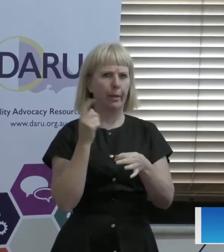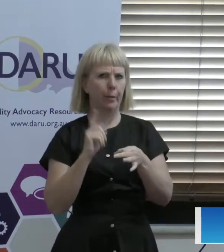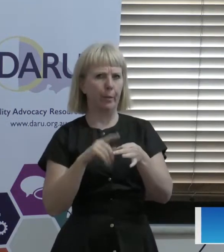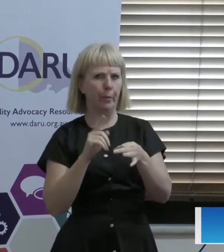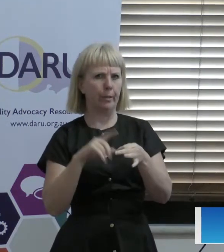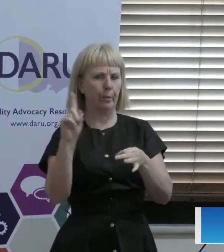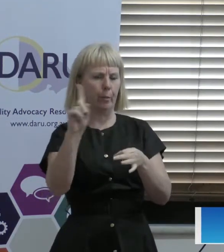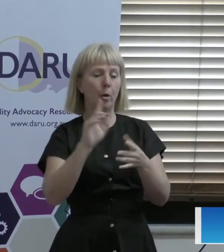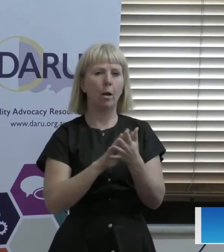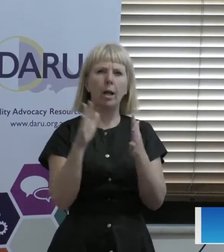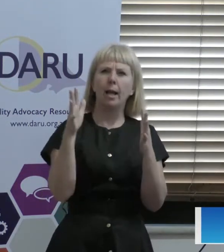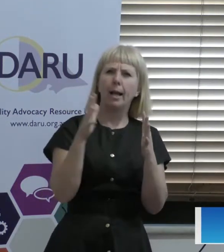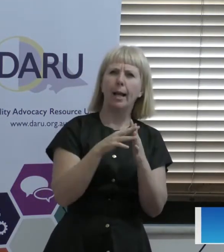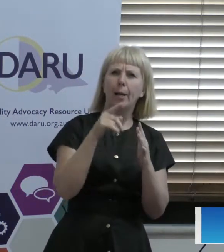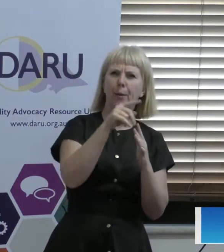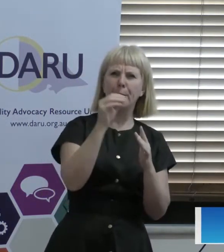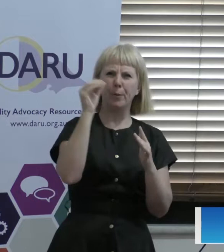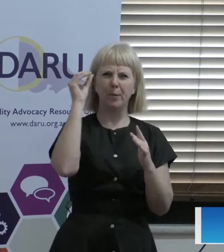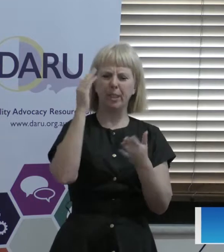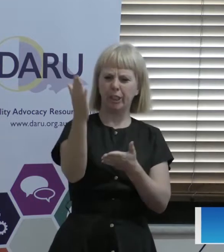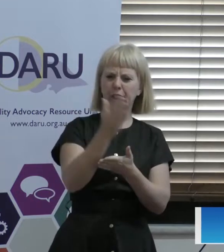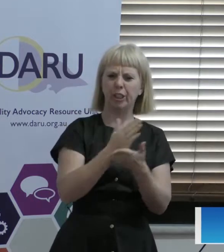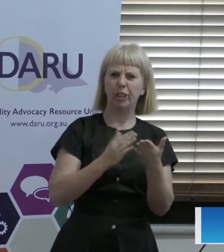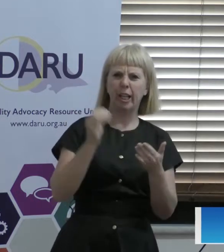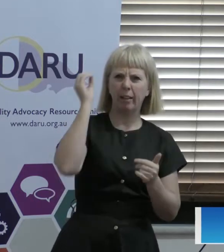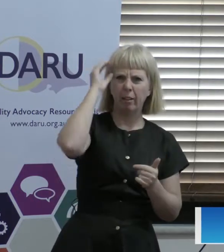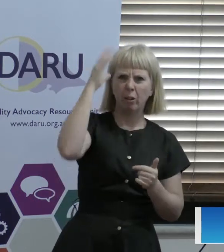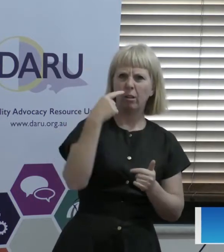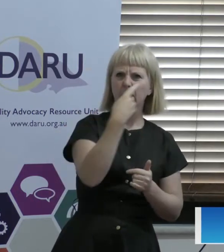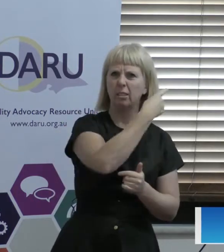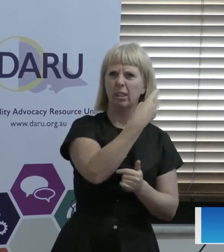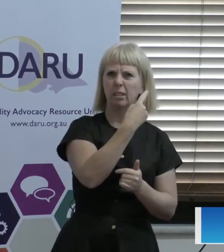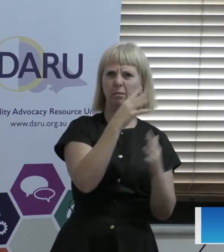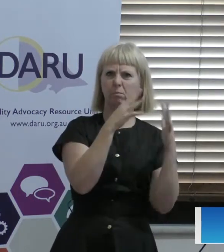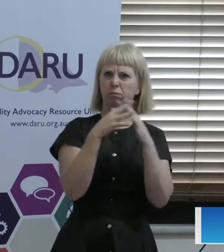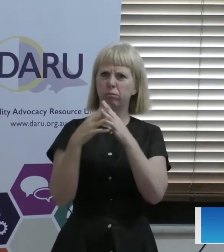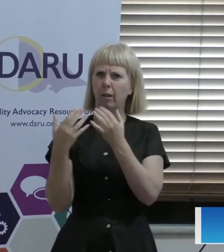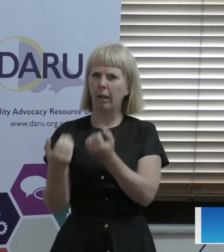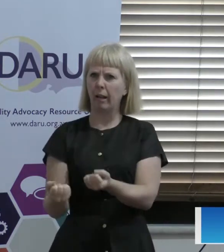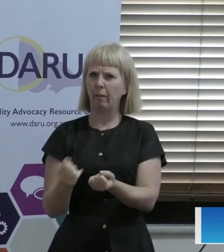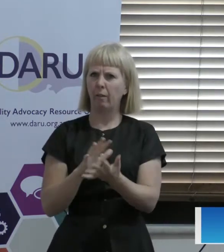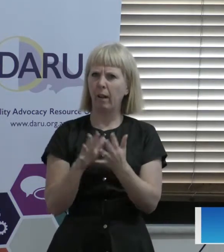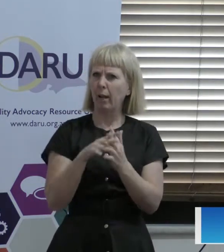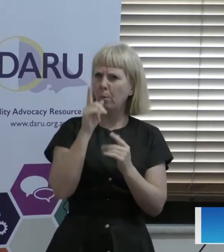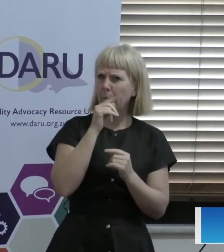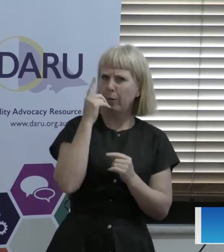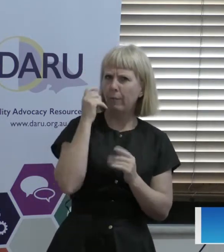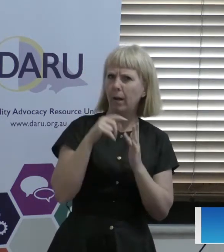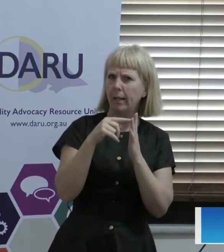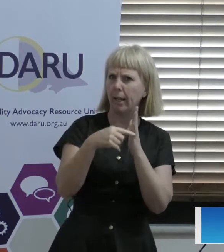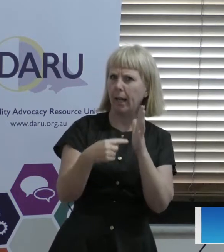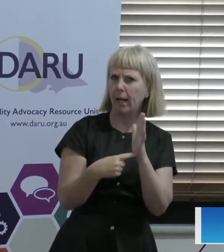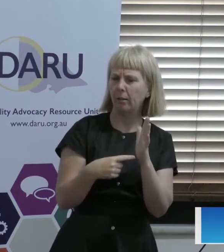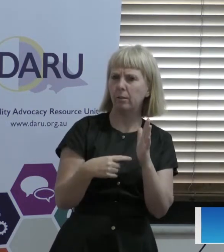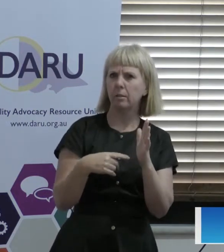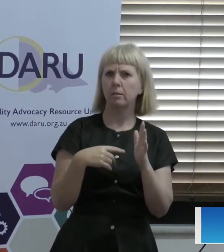how are you getting the knowledge out there that this resource exists? And are you still in the process of fine